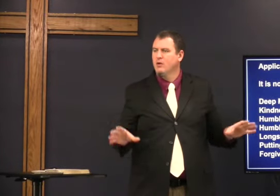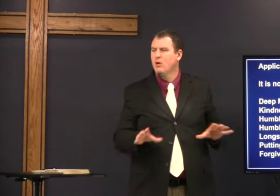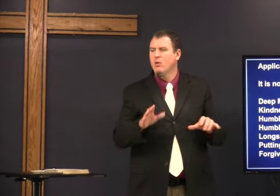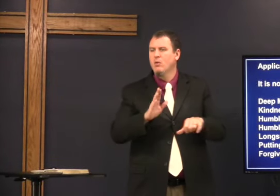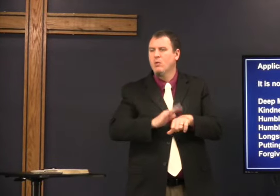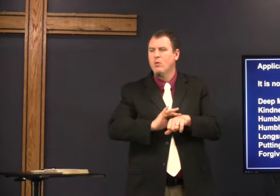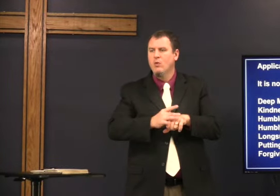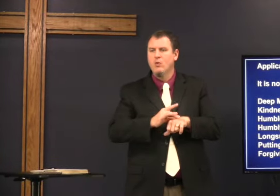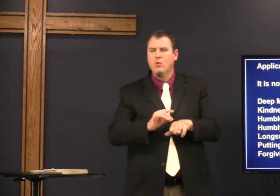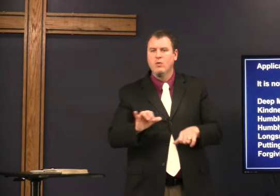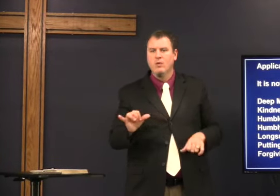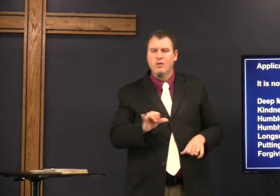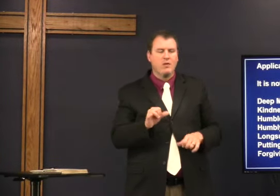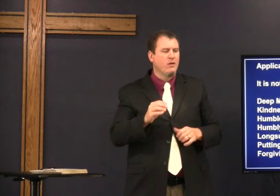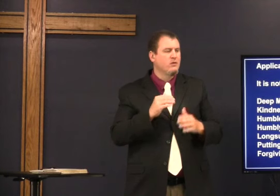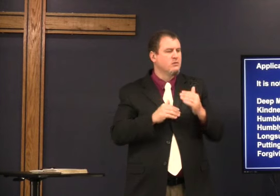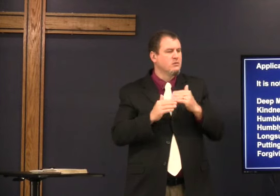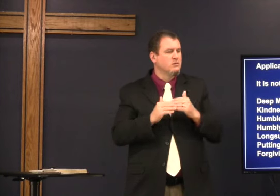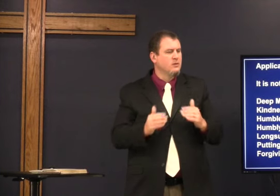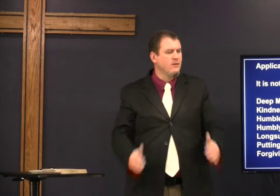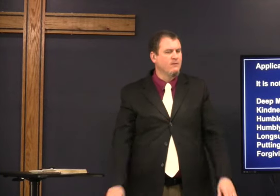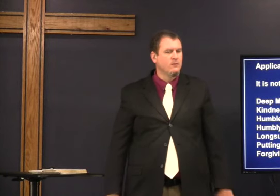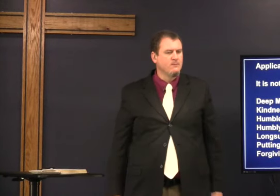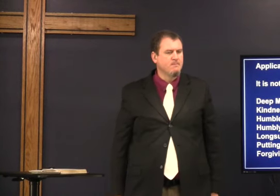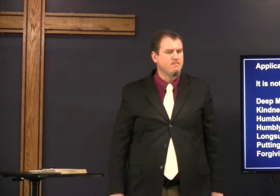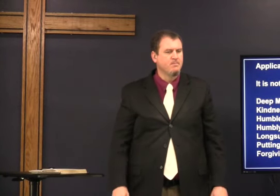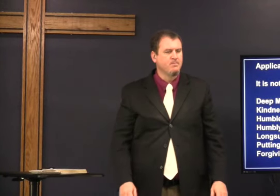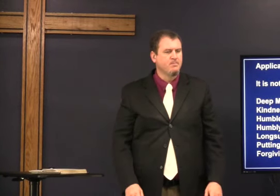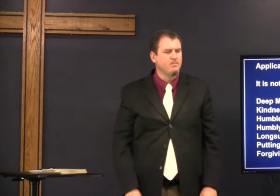it will be done on earth as it is in heaven